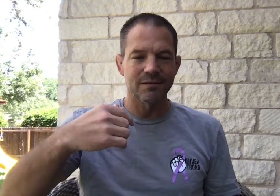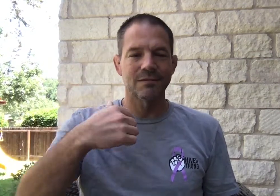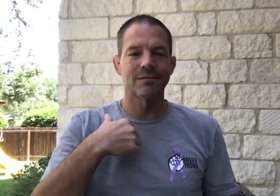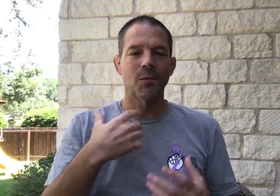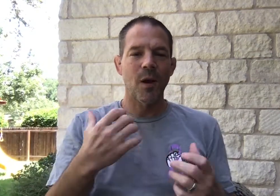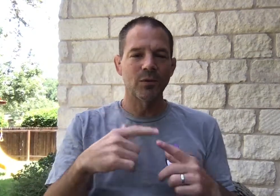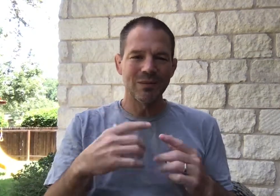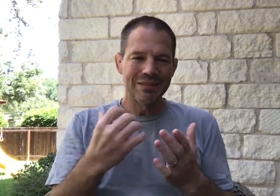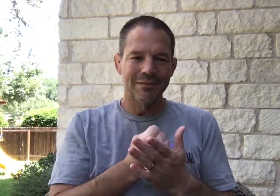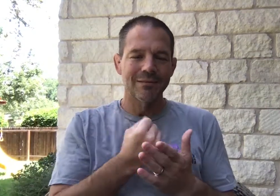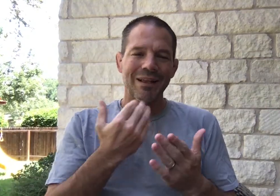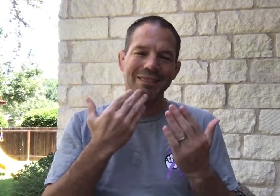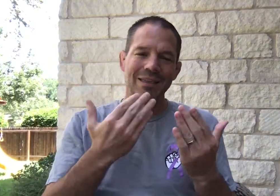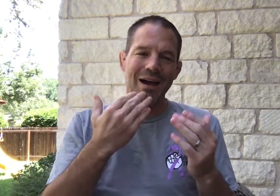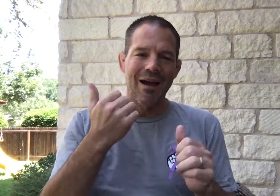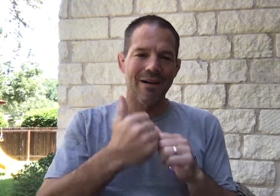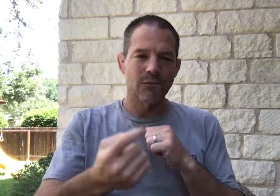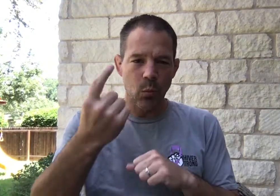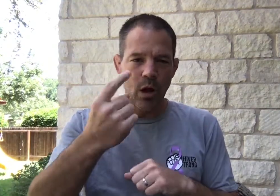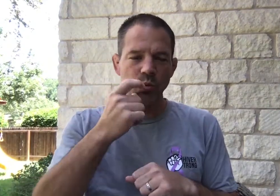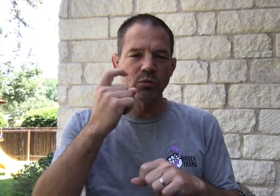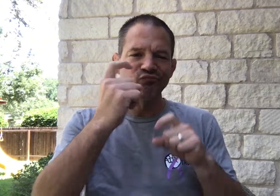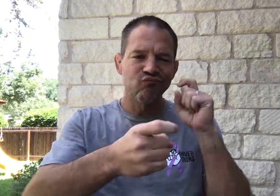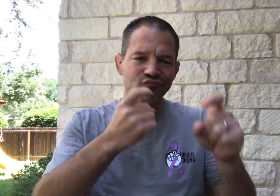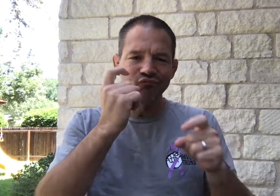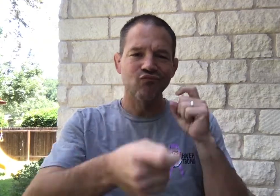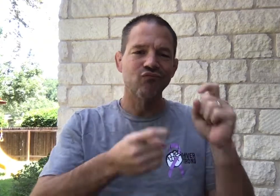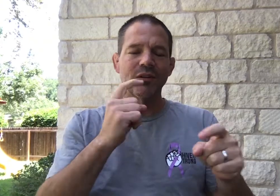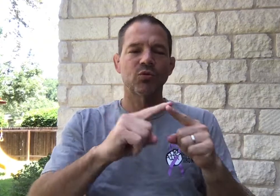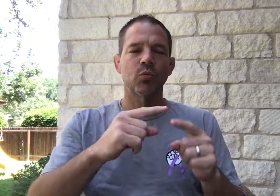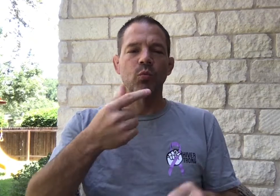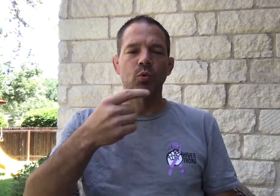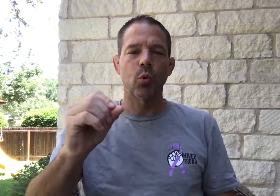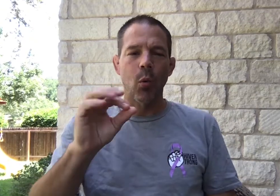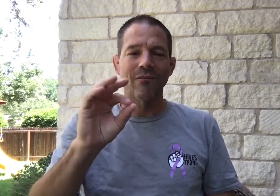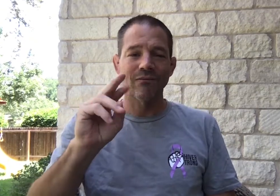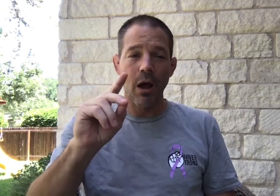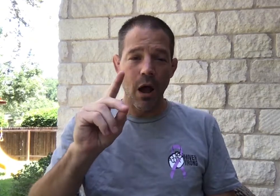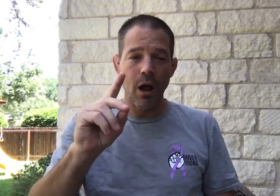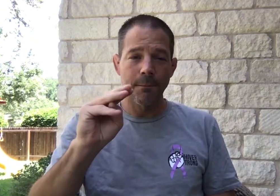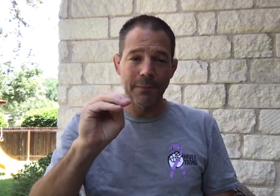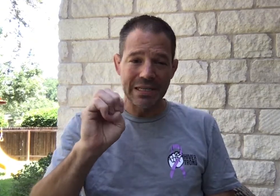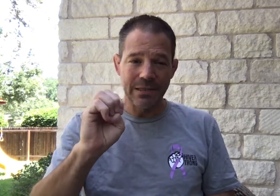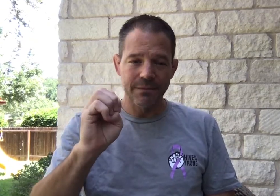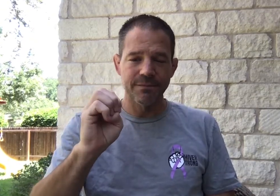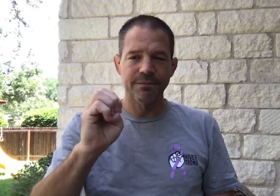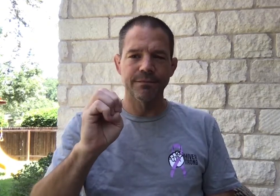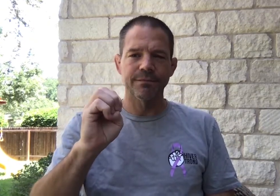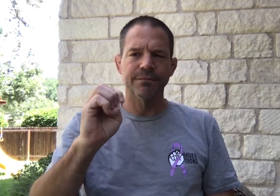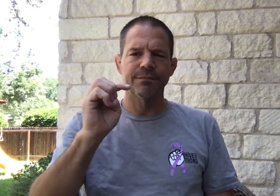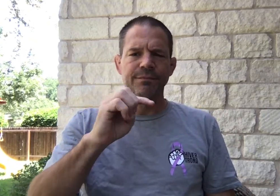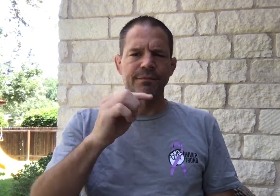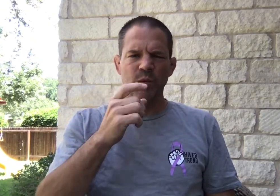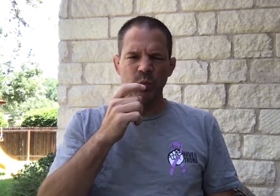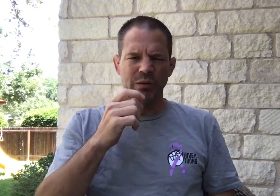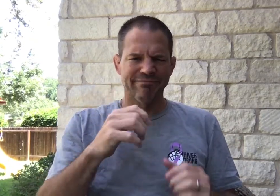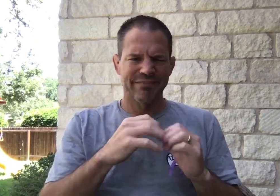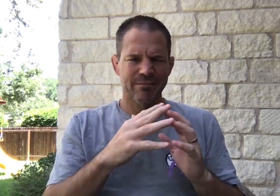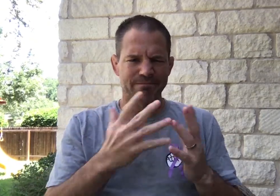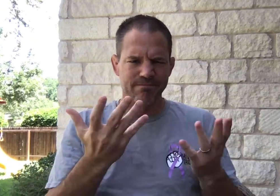Hello. I want to take this opportunity to thank everyone who's contributed to the GoFundMe. It was set